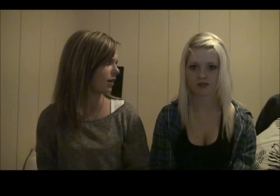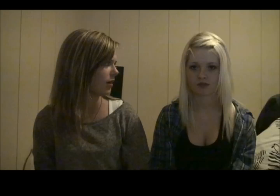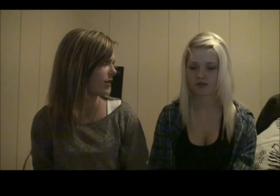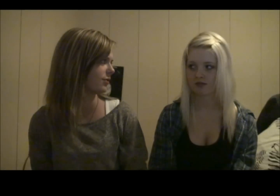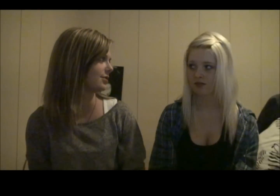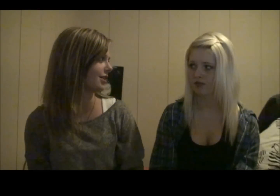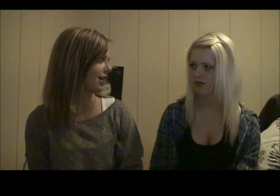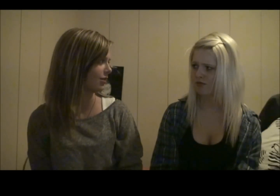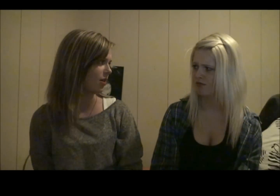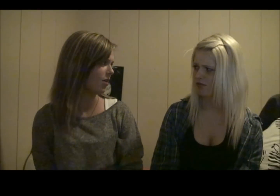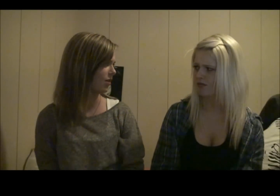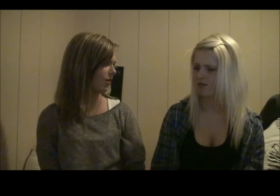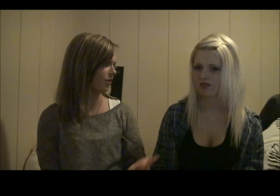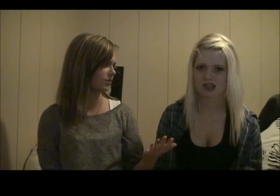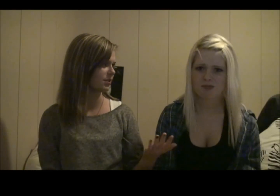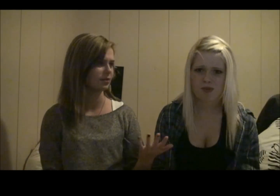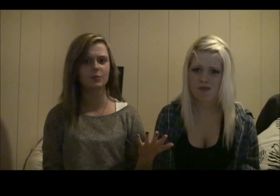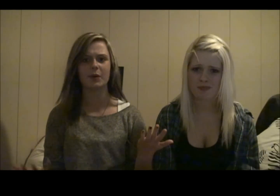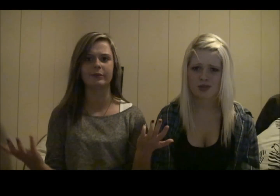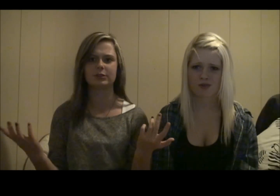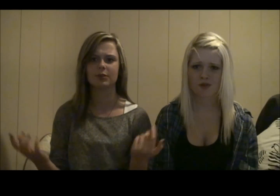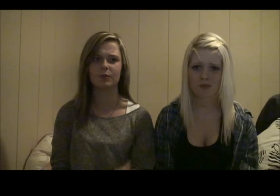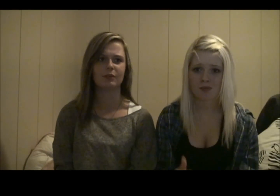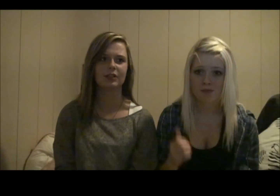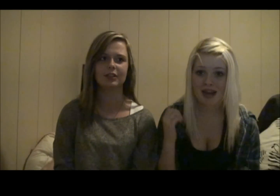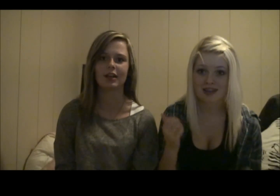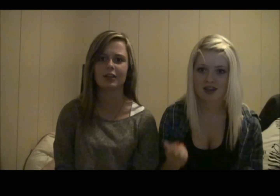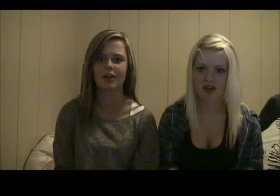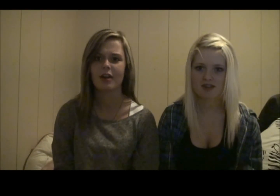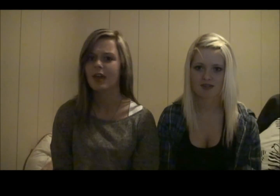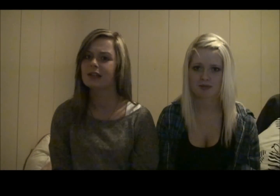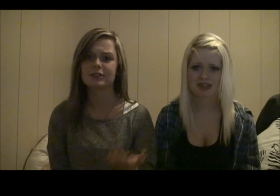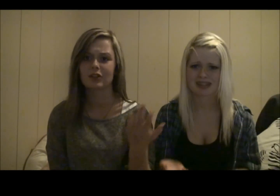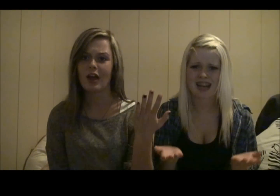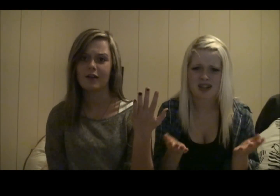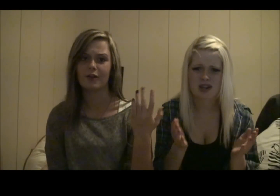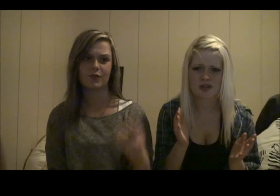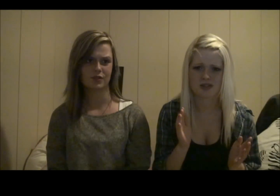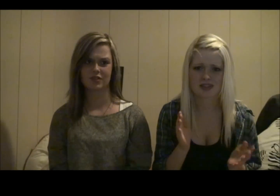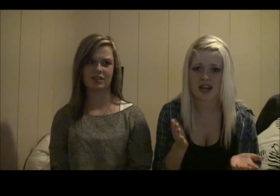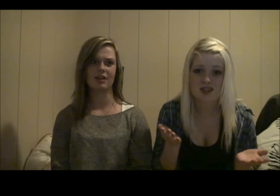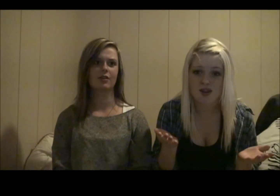and taco